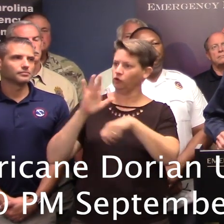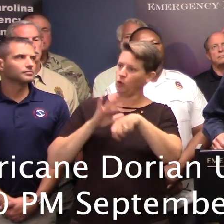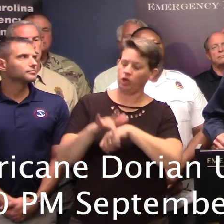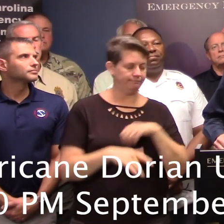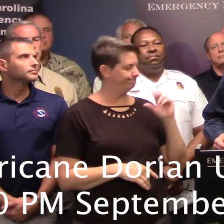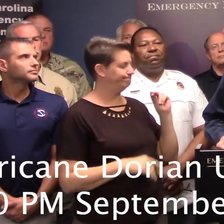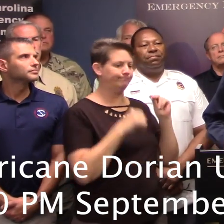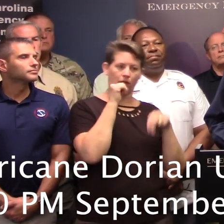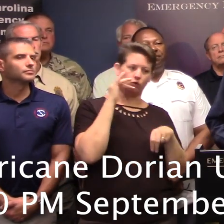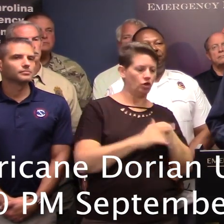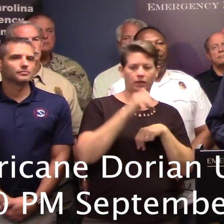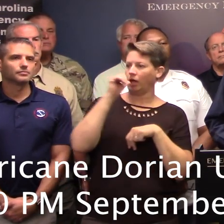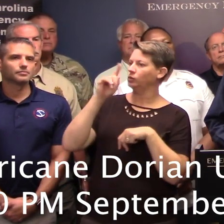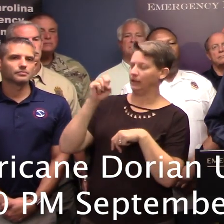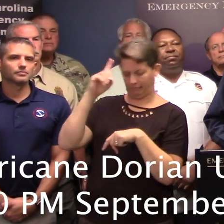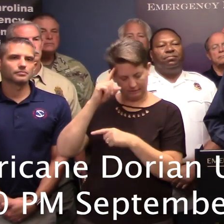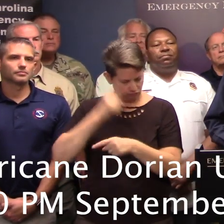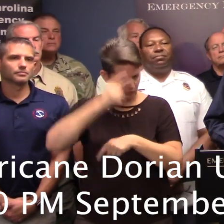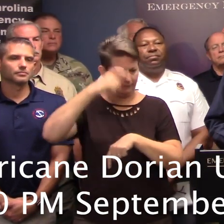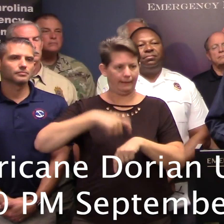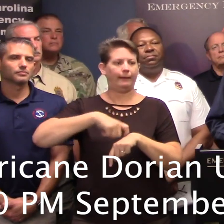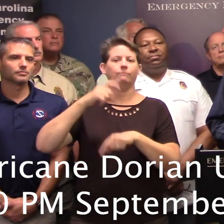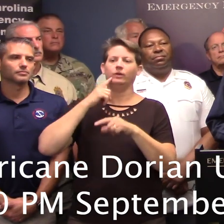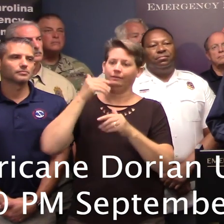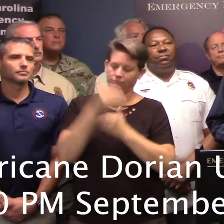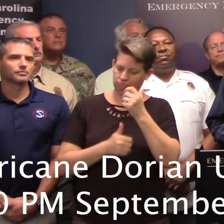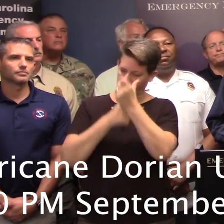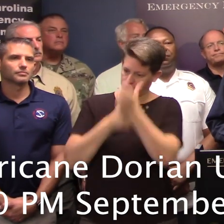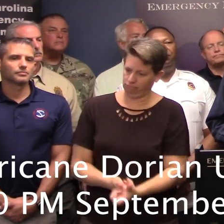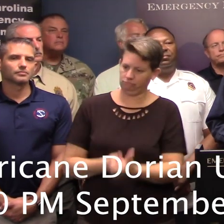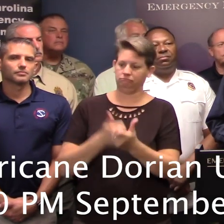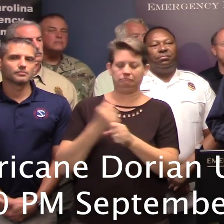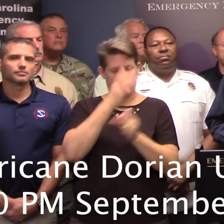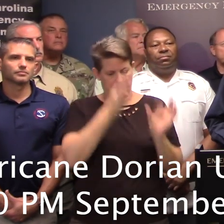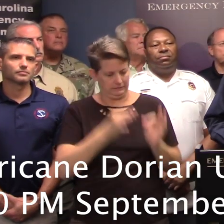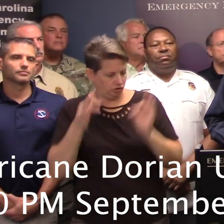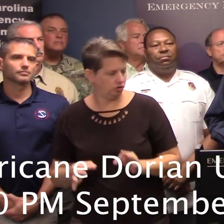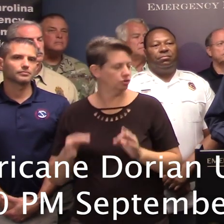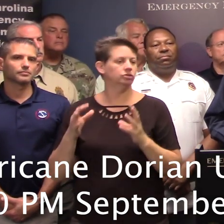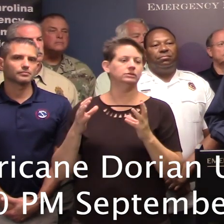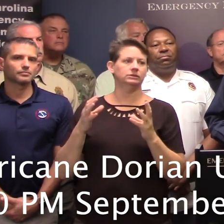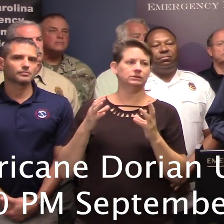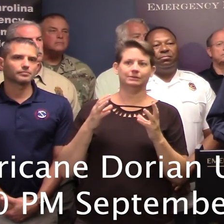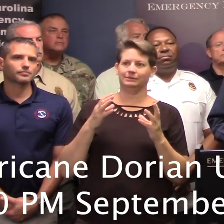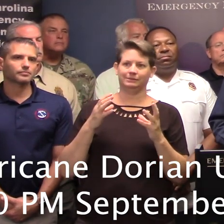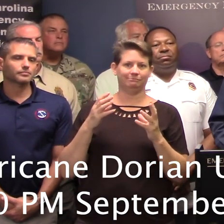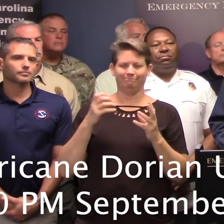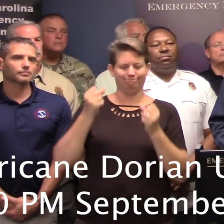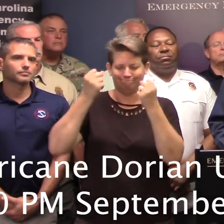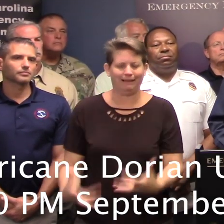Not too early, not too late. We did it just right. We followed the procedures and made the judgments we've made in countless